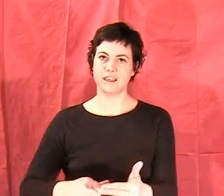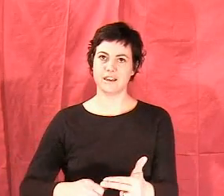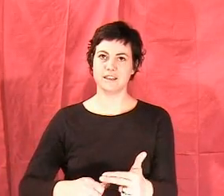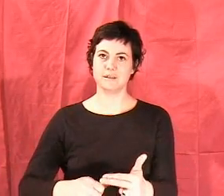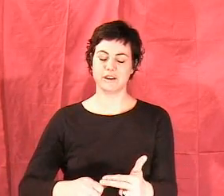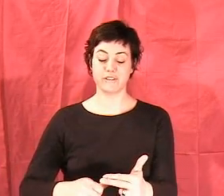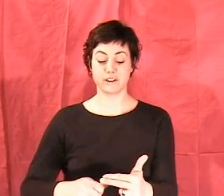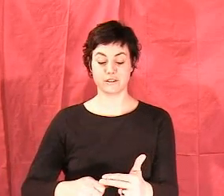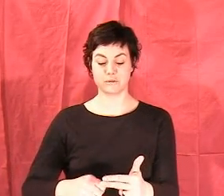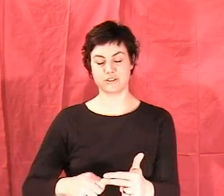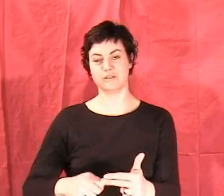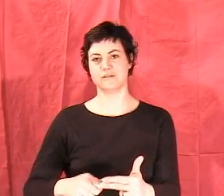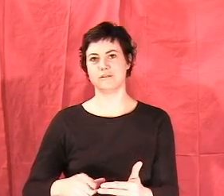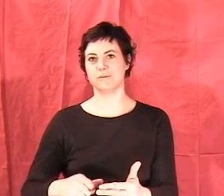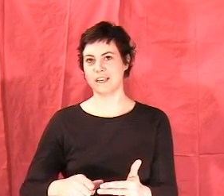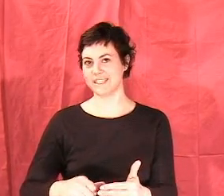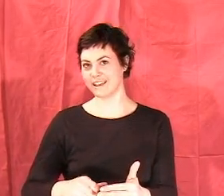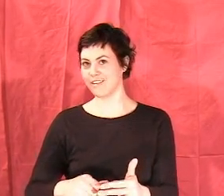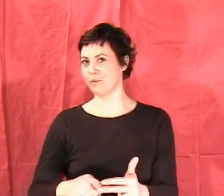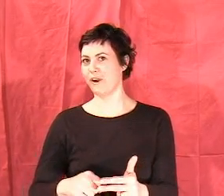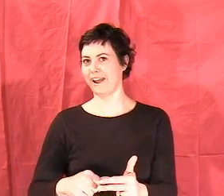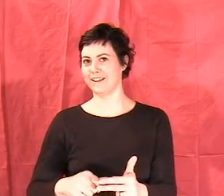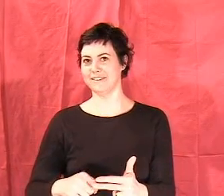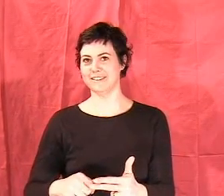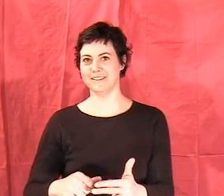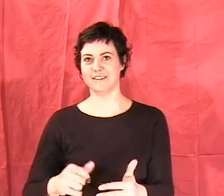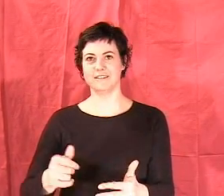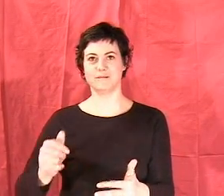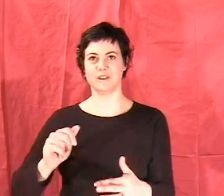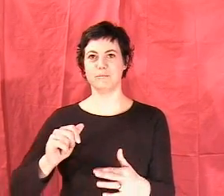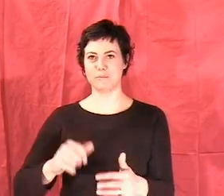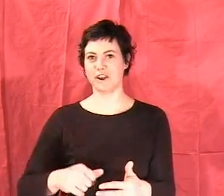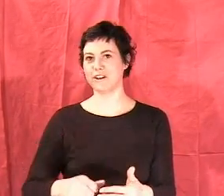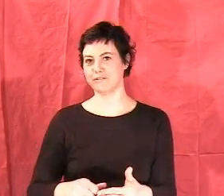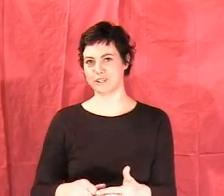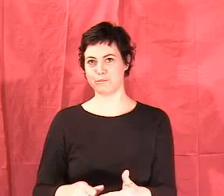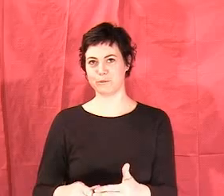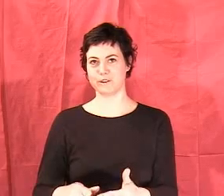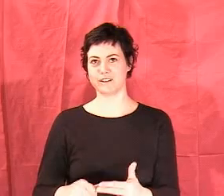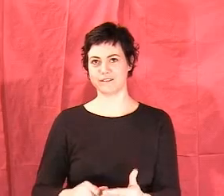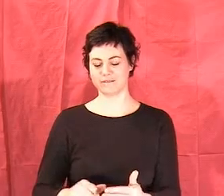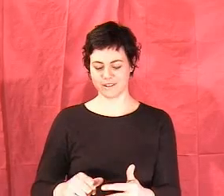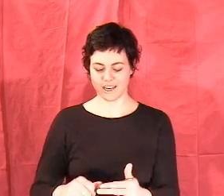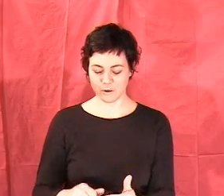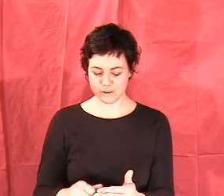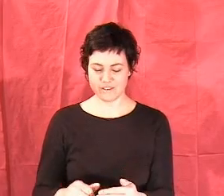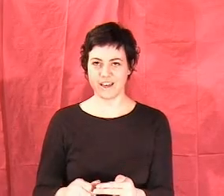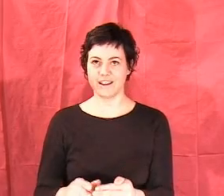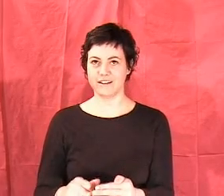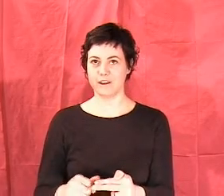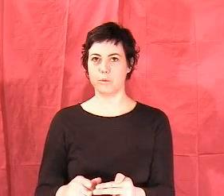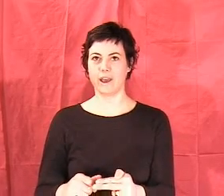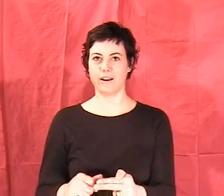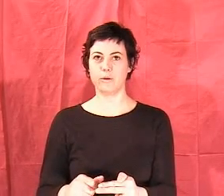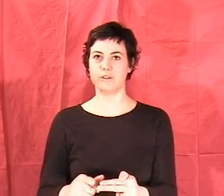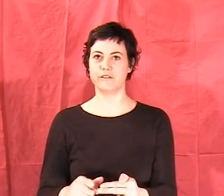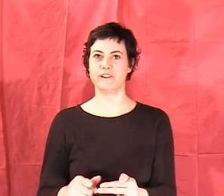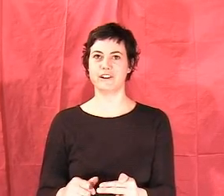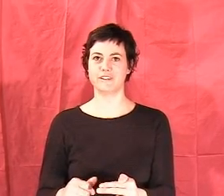get it into my fingers, which might take a little practice. It might be hard for some people to get a hold of that and know how to hold their fingers.